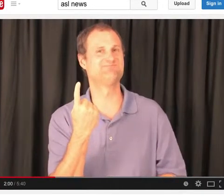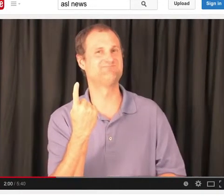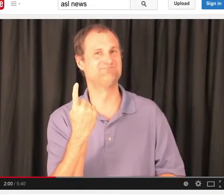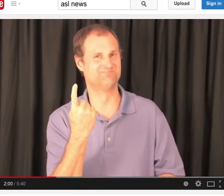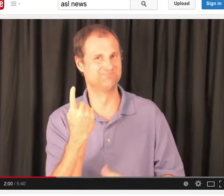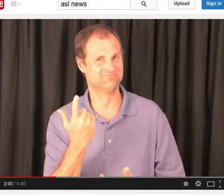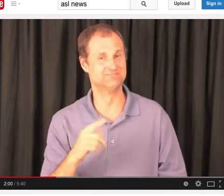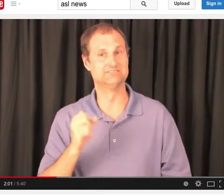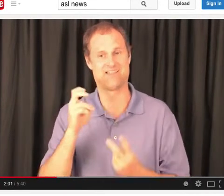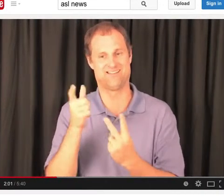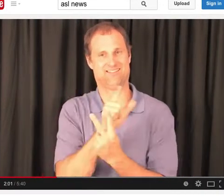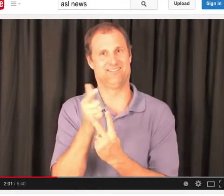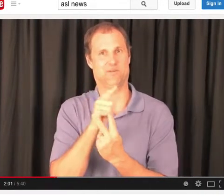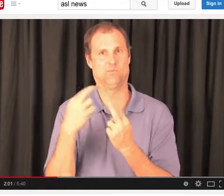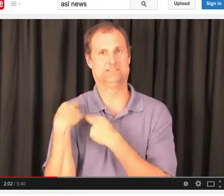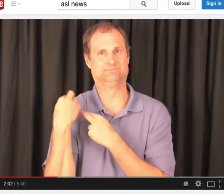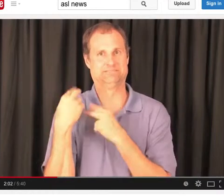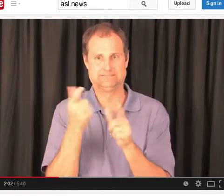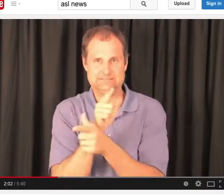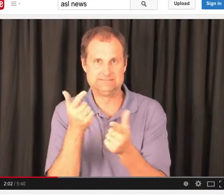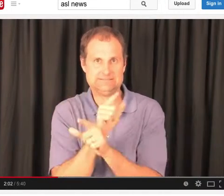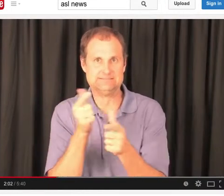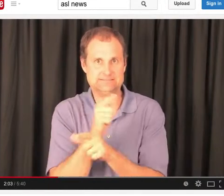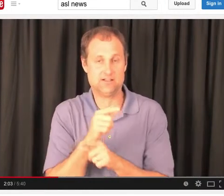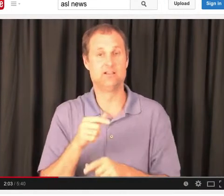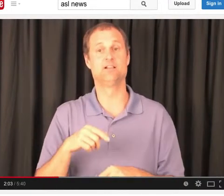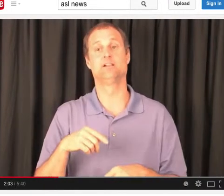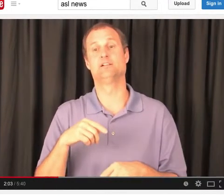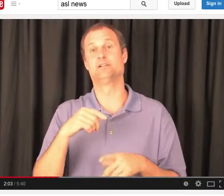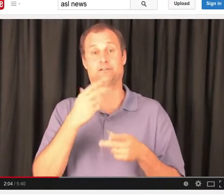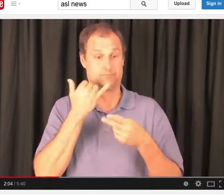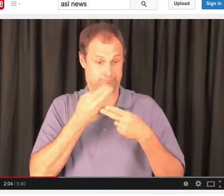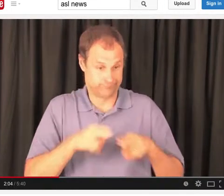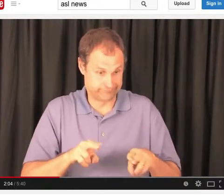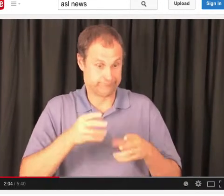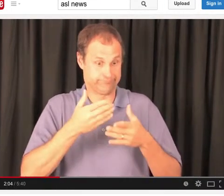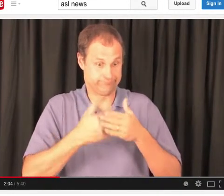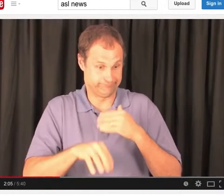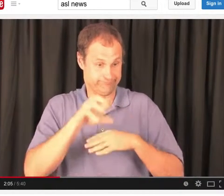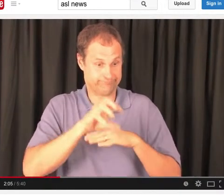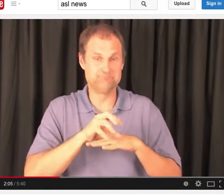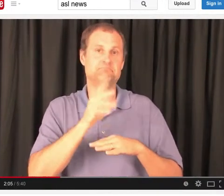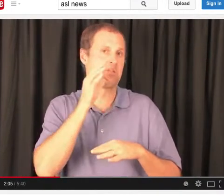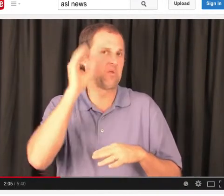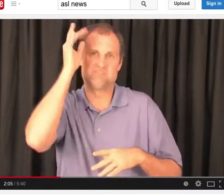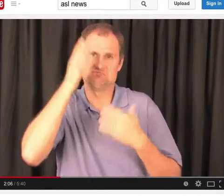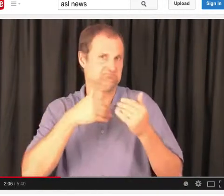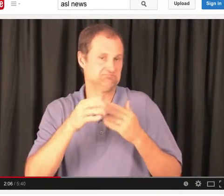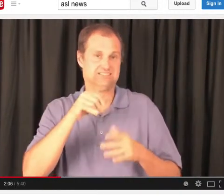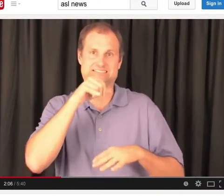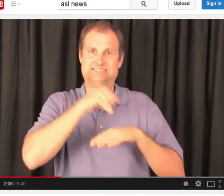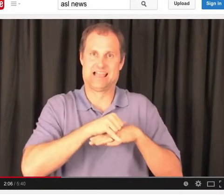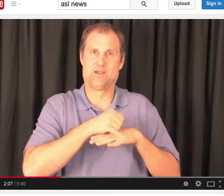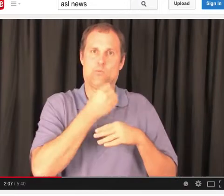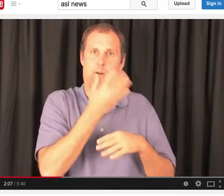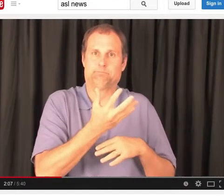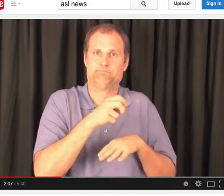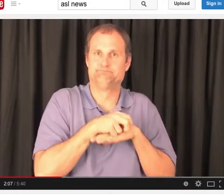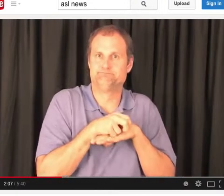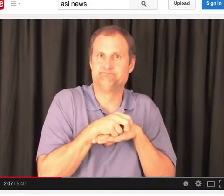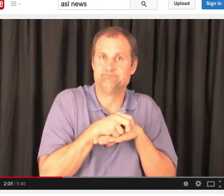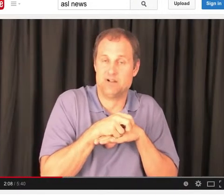Male and females tend to pair up, and they live together, and they have one egg, one offspring. They trade roles,